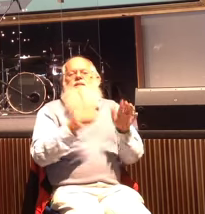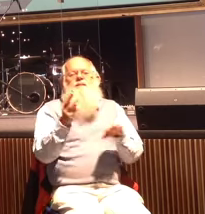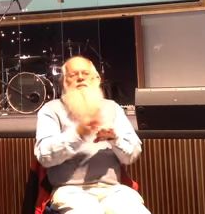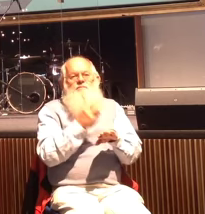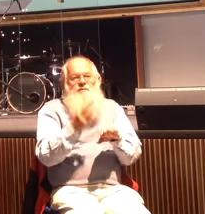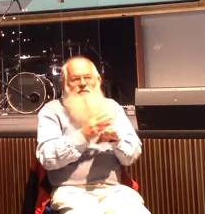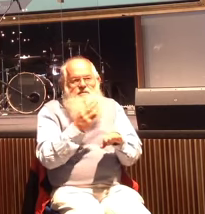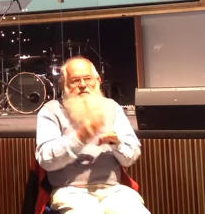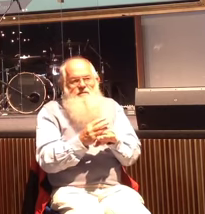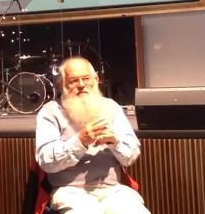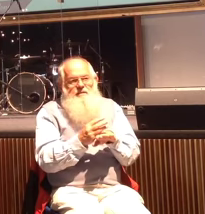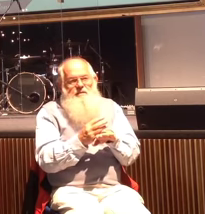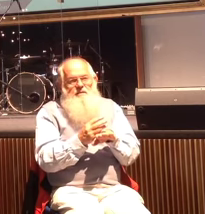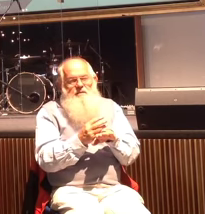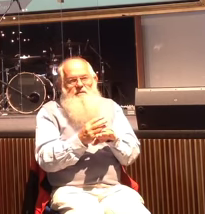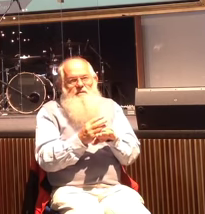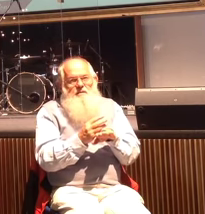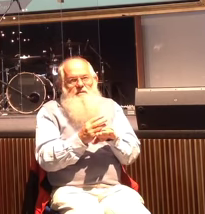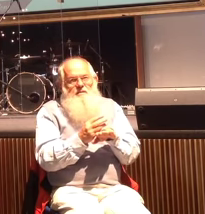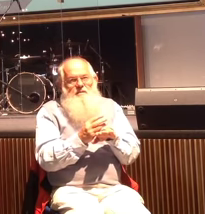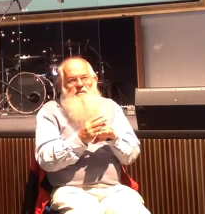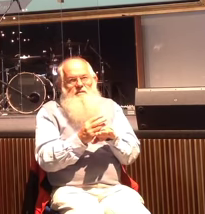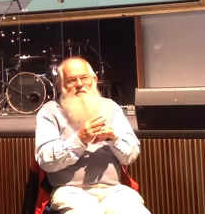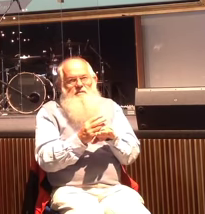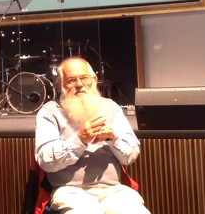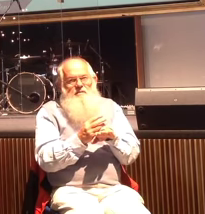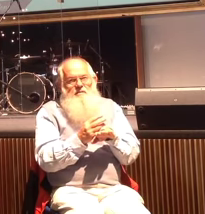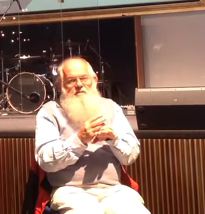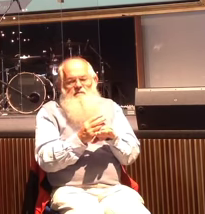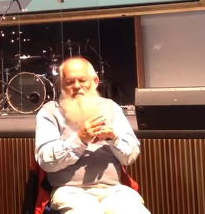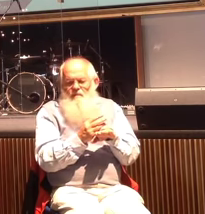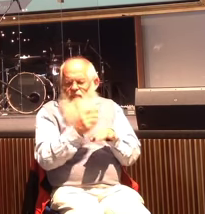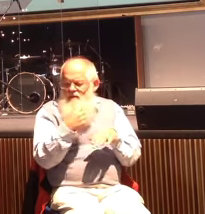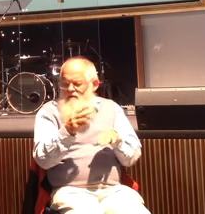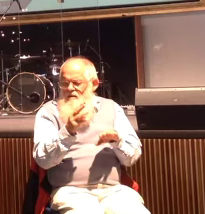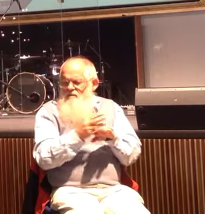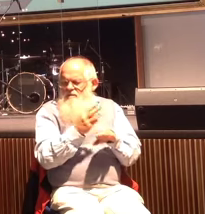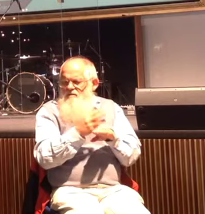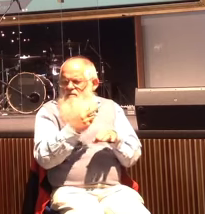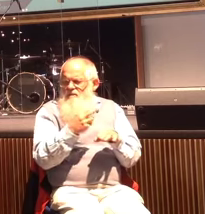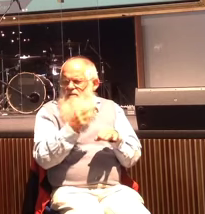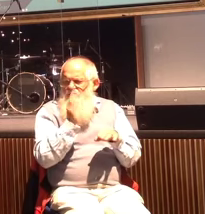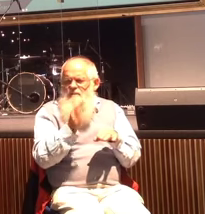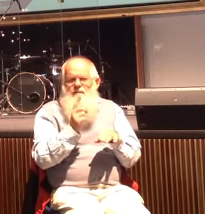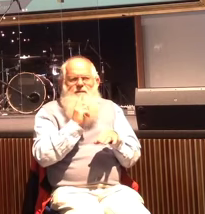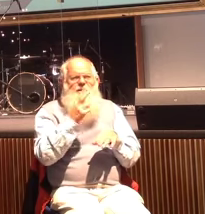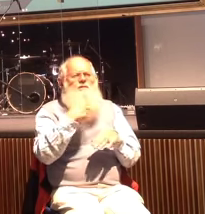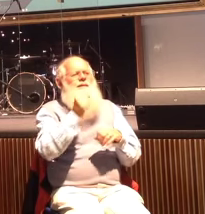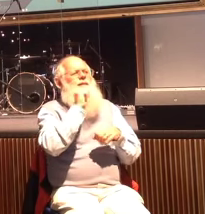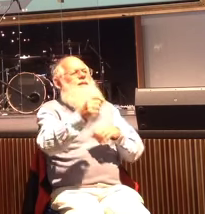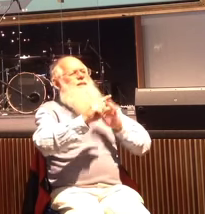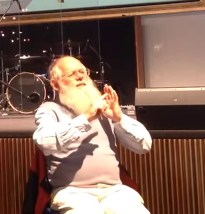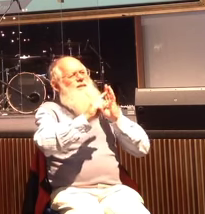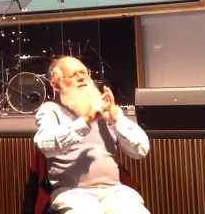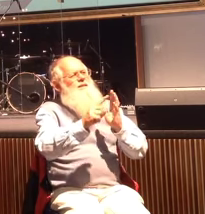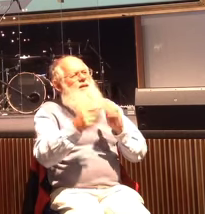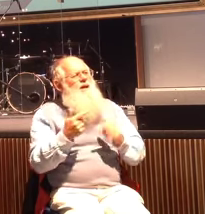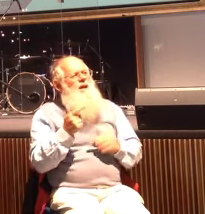full swing. He's up and he's running, he's ministering to people. And he says to his disciples, let's go over to the other